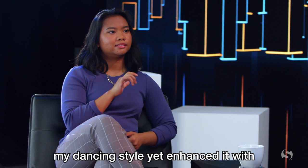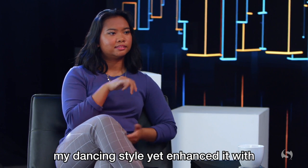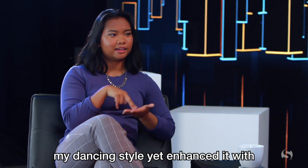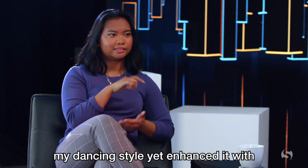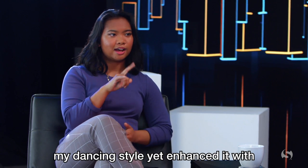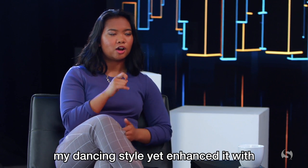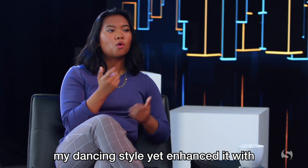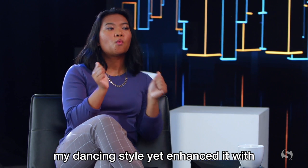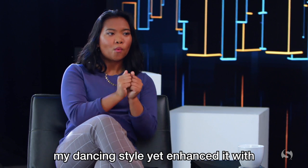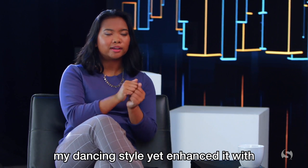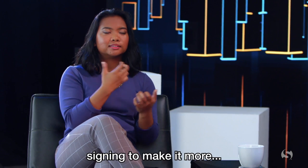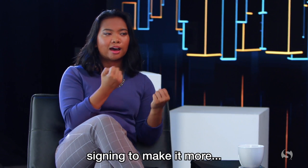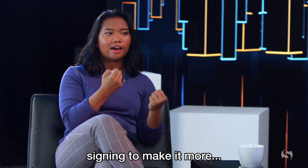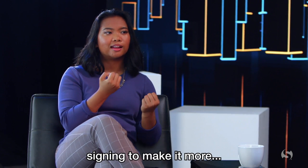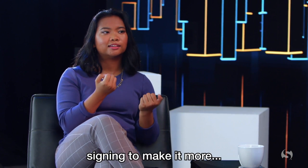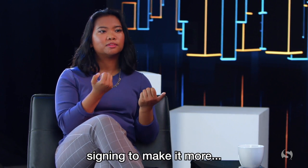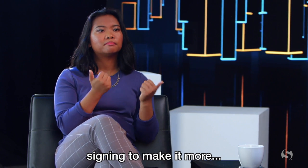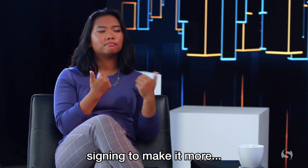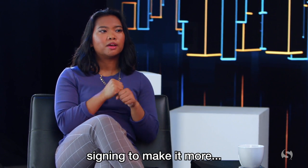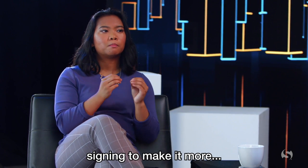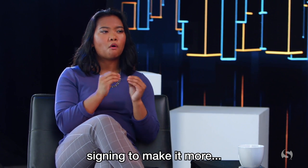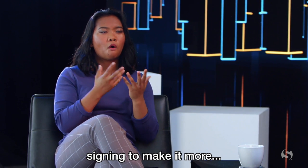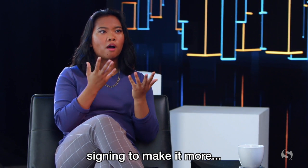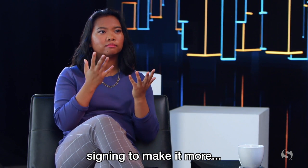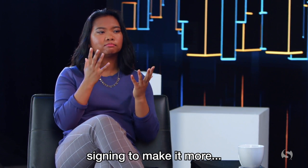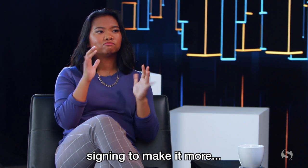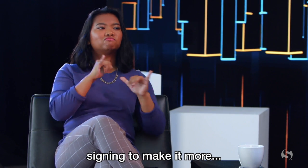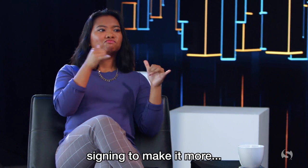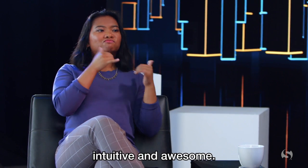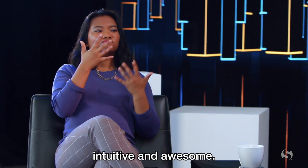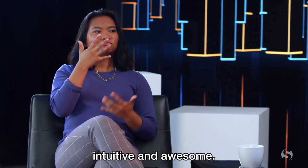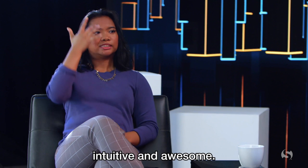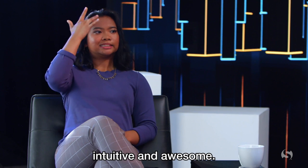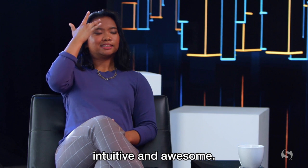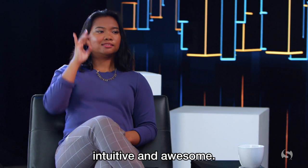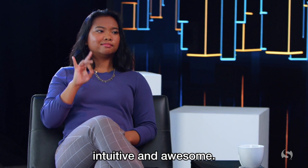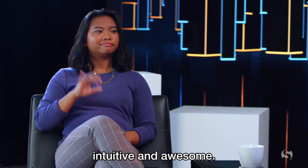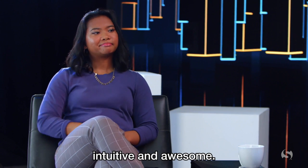style, yet enhanced it with signing to make it more intuitive and awesome.